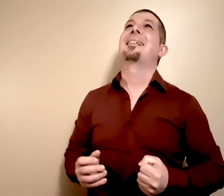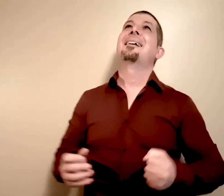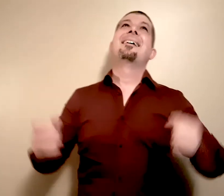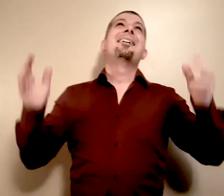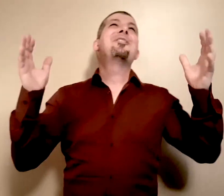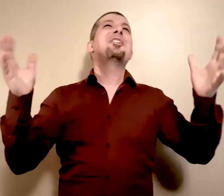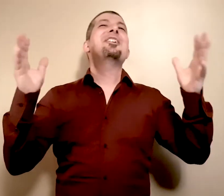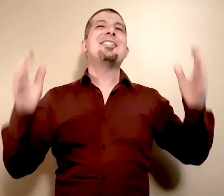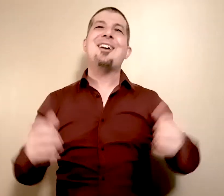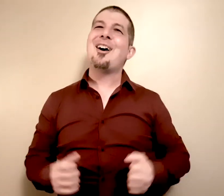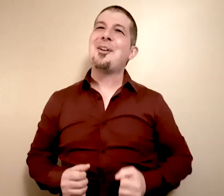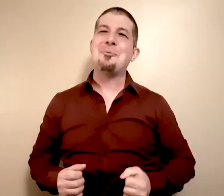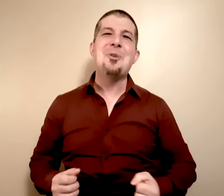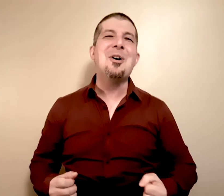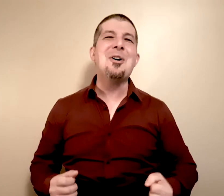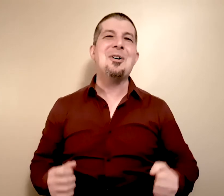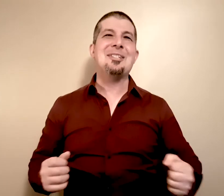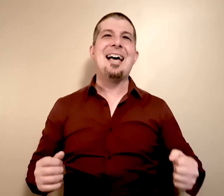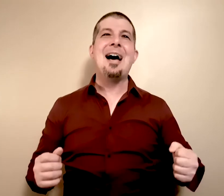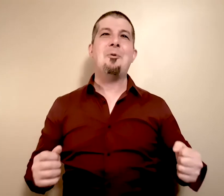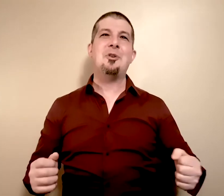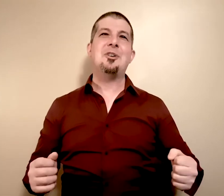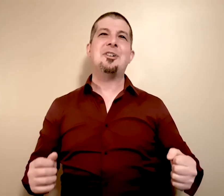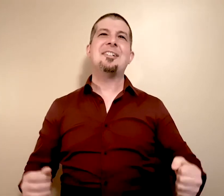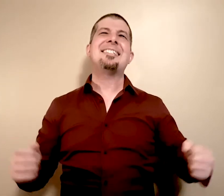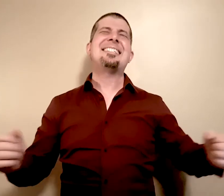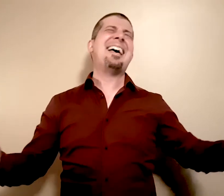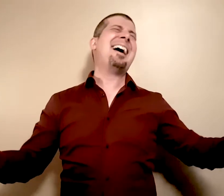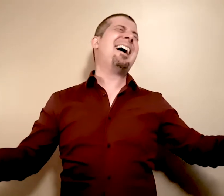These are the words I would say.